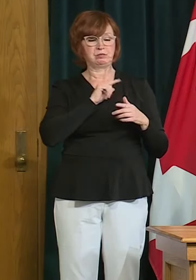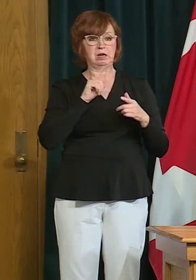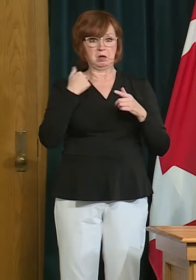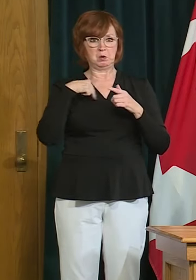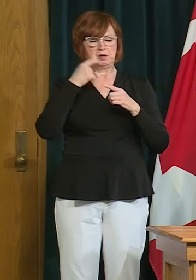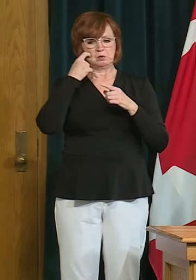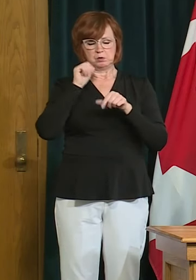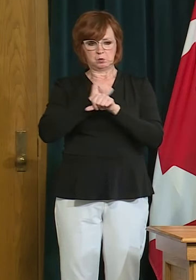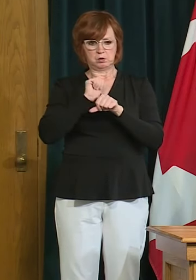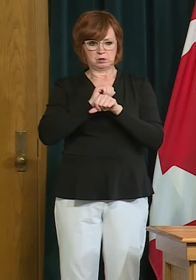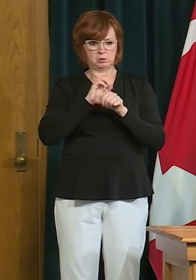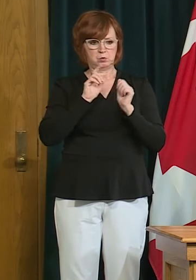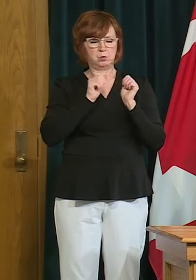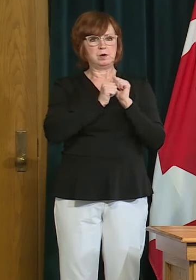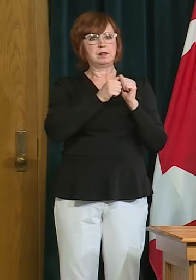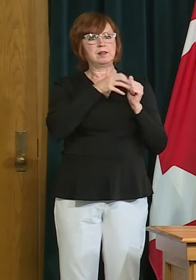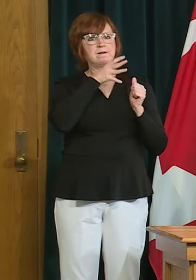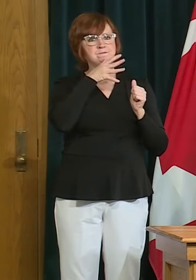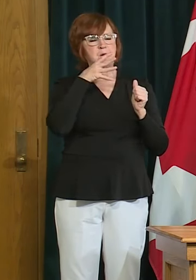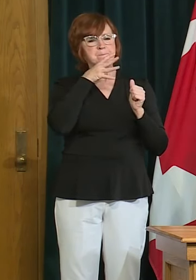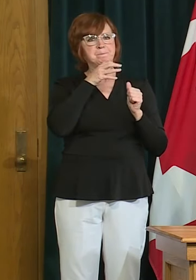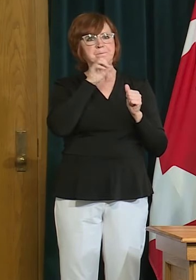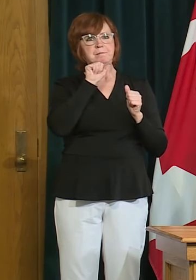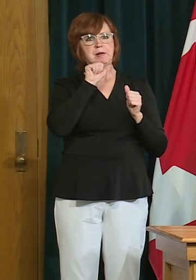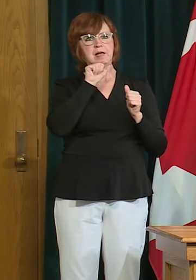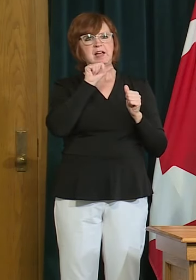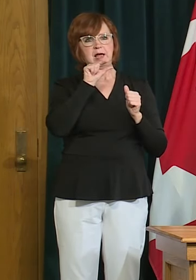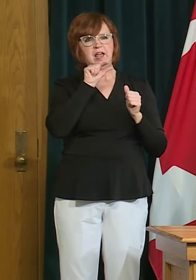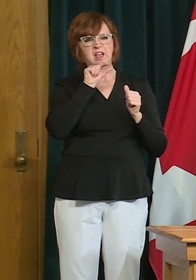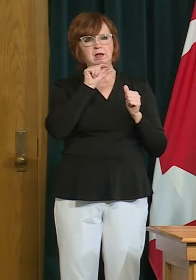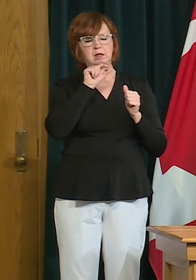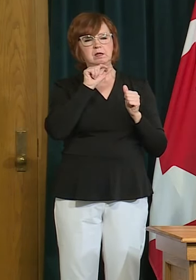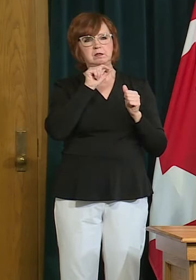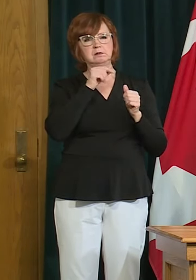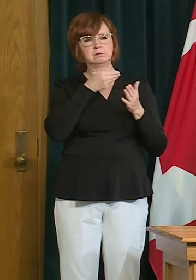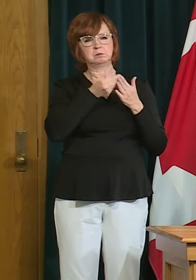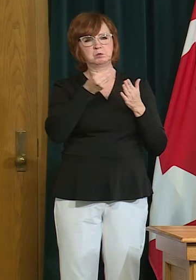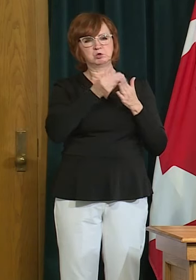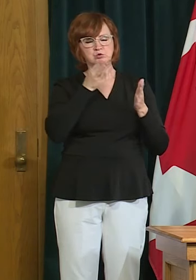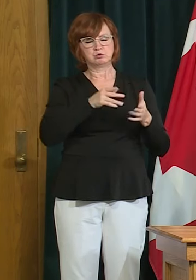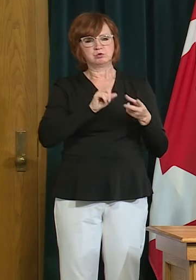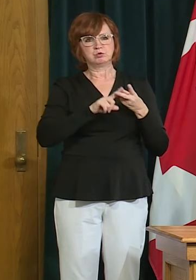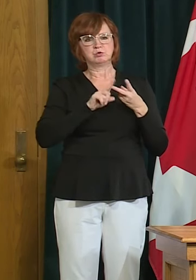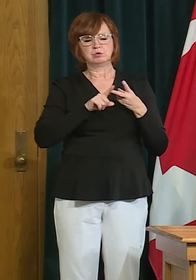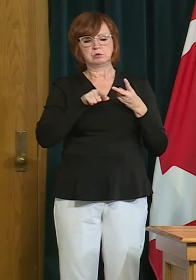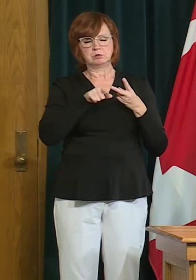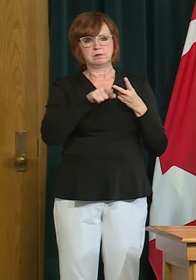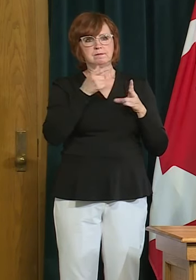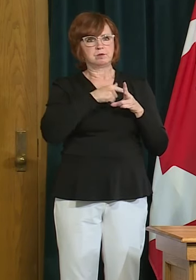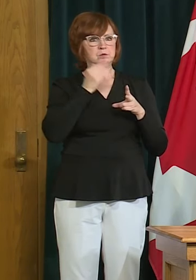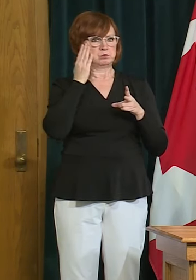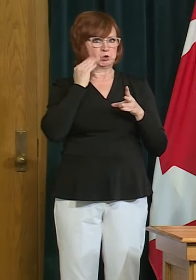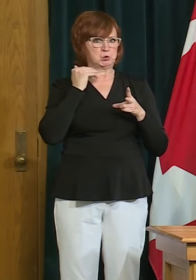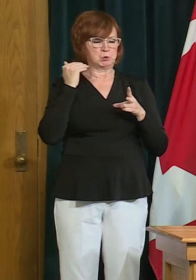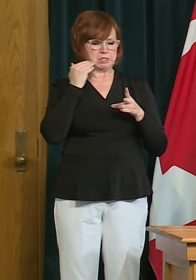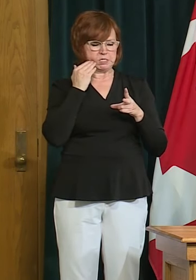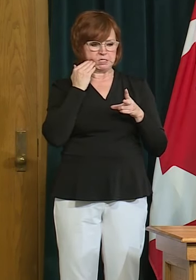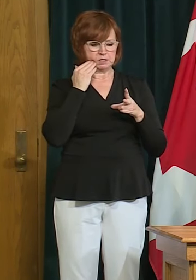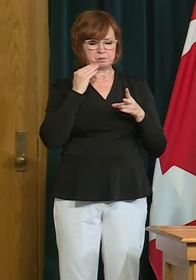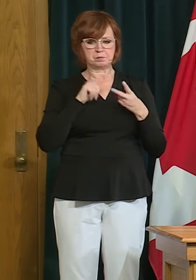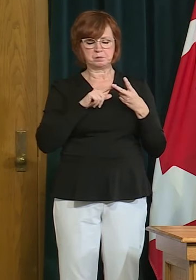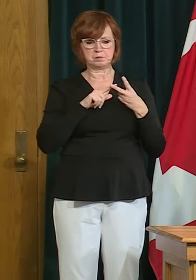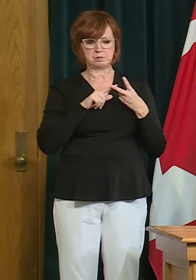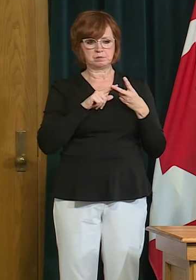agri-food purchasers yes we were working with uh um those that may be interested in in other products from